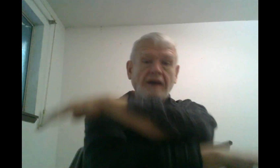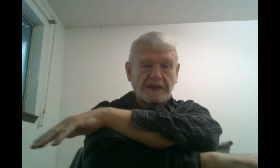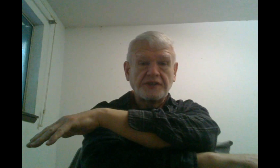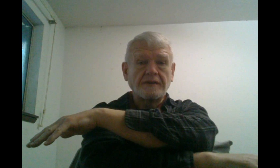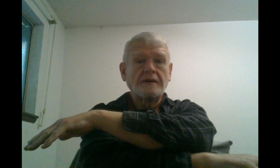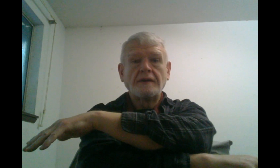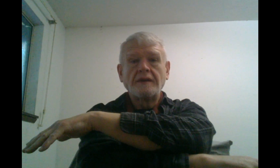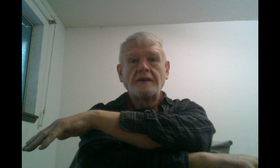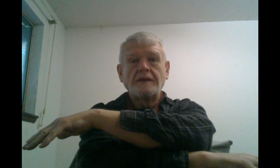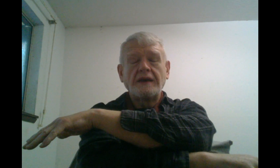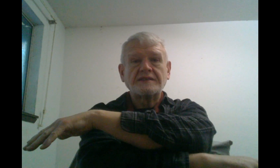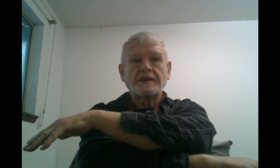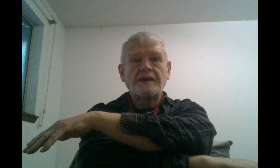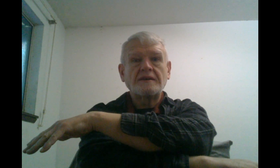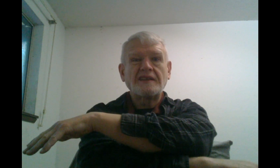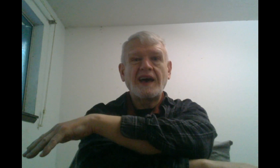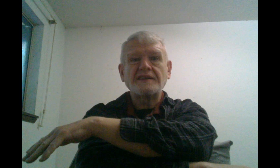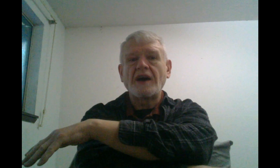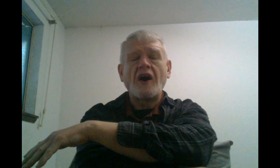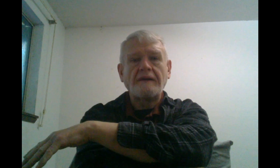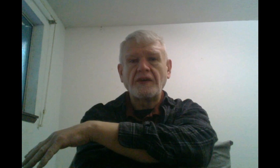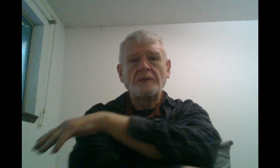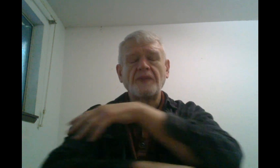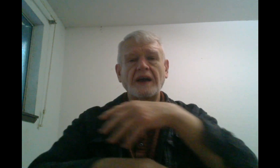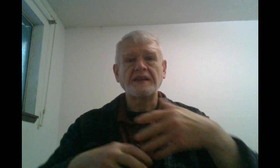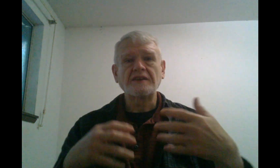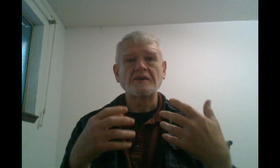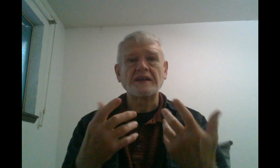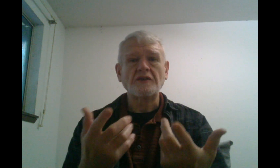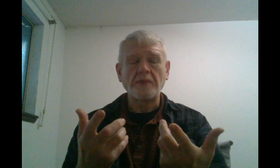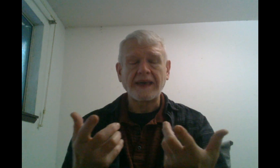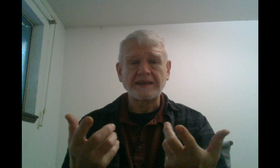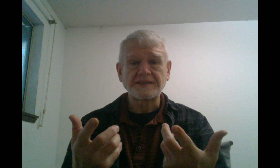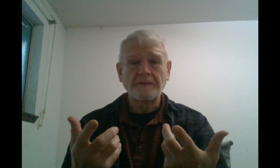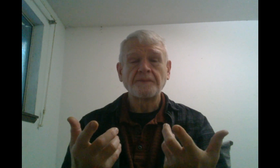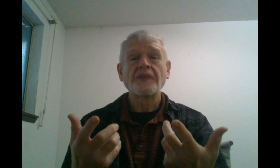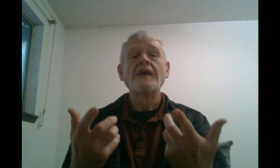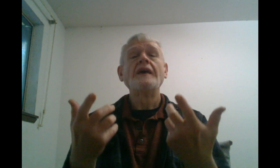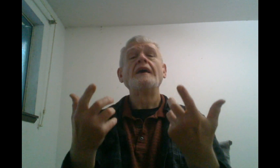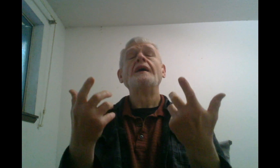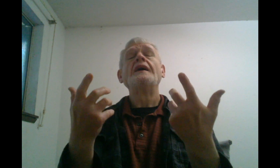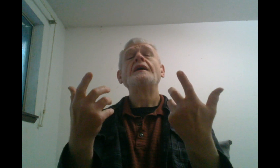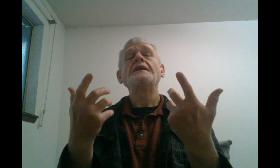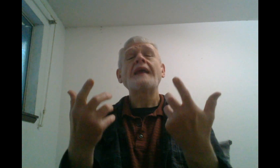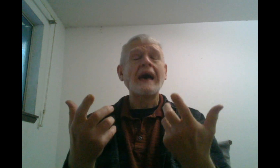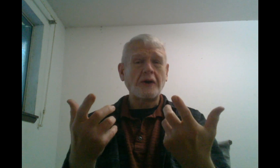off each other. And so, that's awful. I need to go get new blankets. Now,